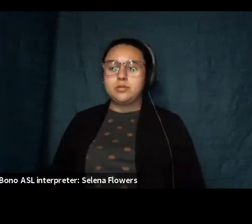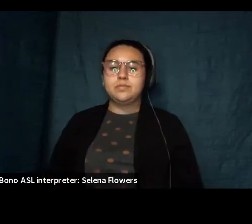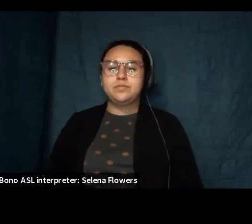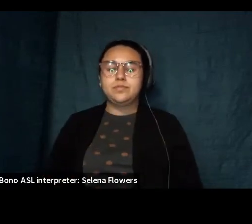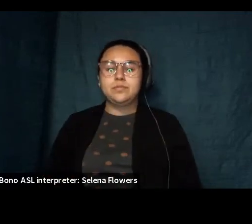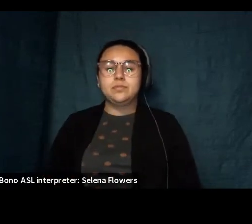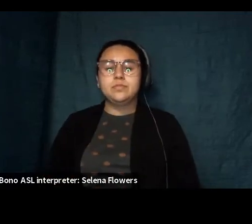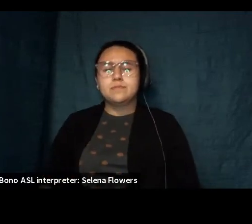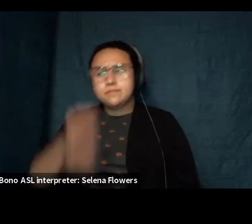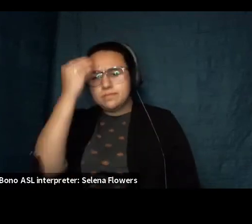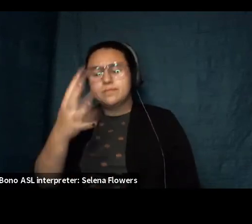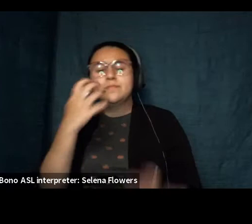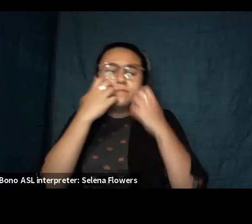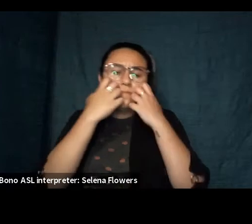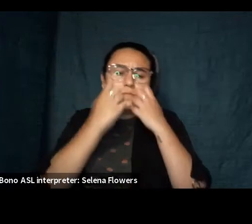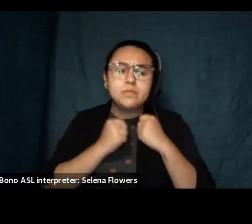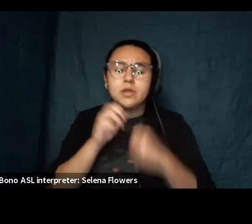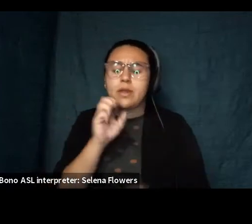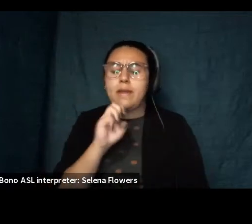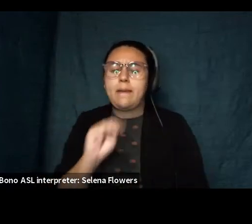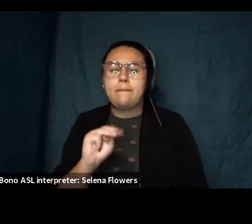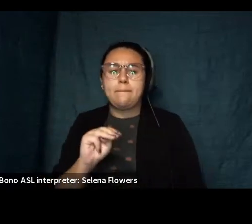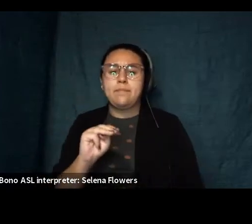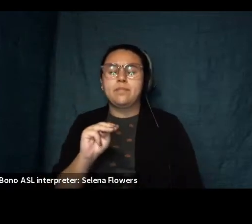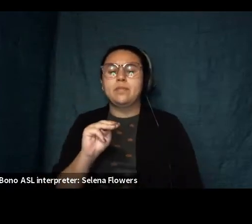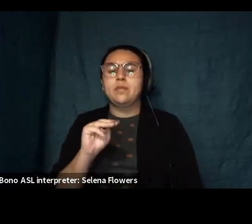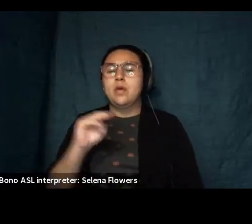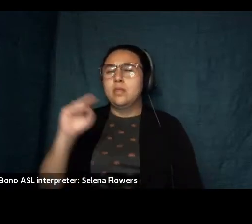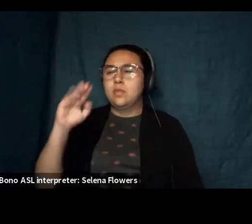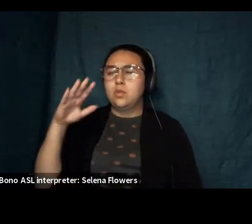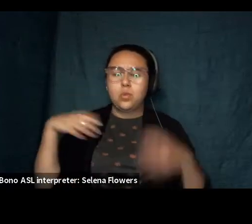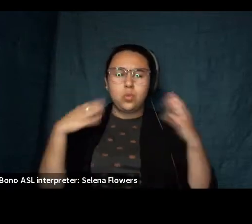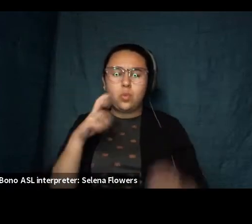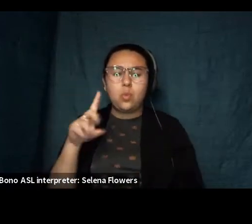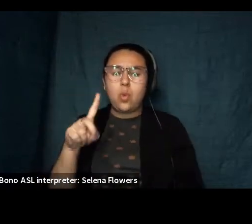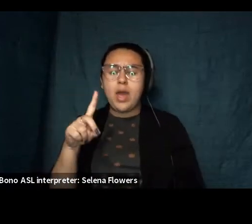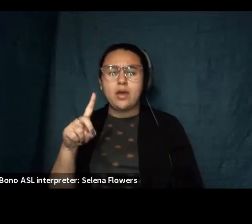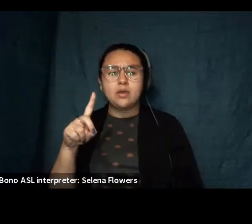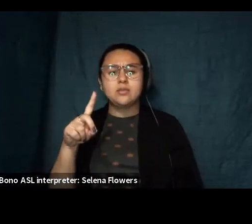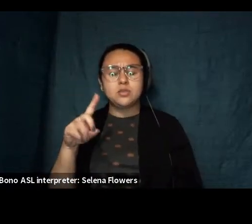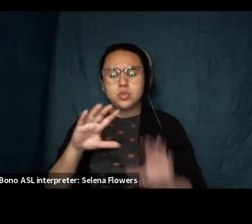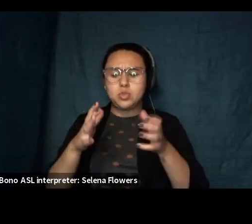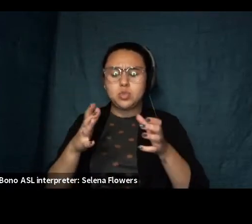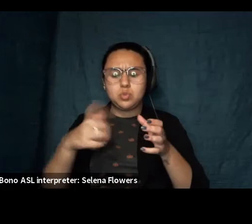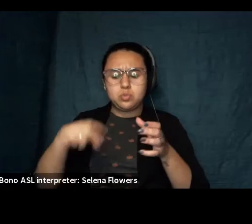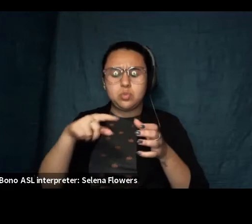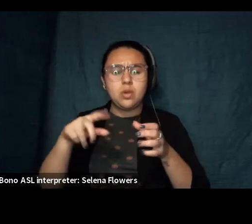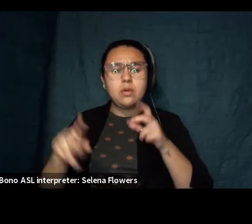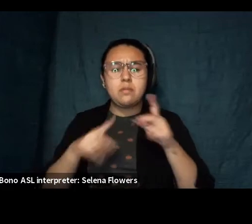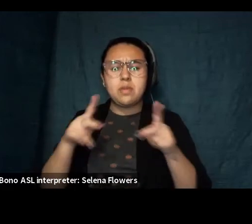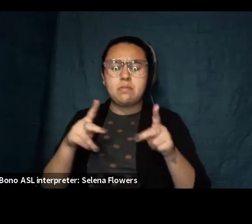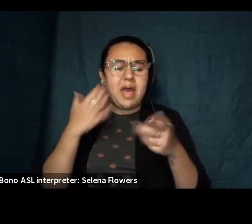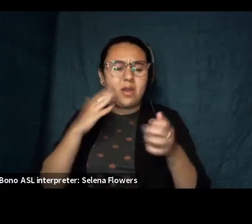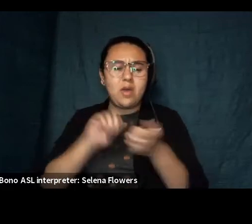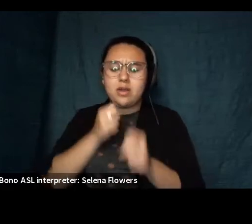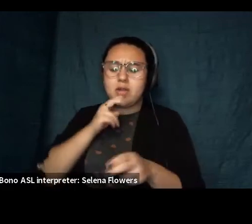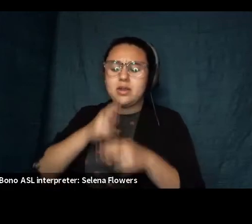there's a whole wild species i don't know how to name so instead i say pain is an engine that stalls